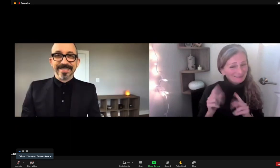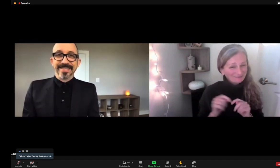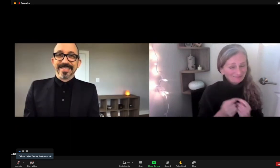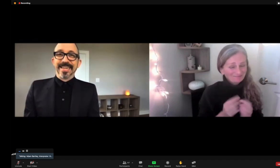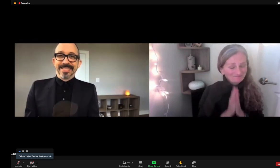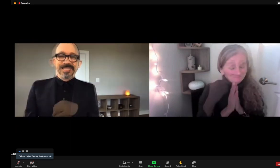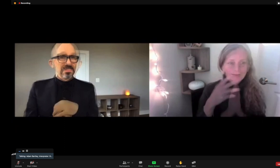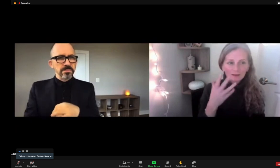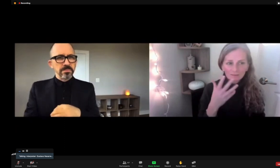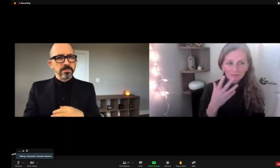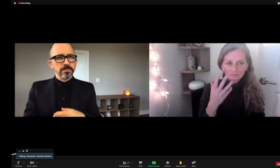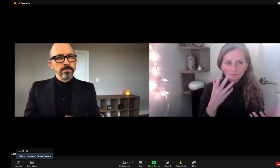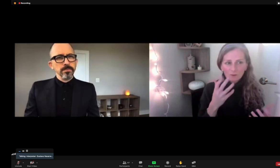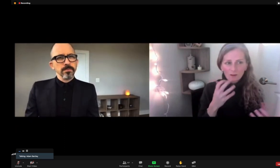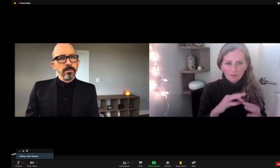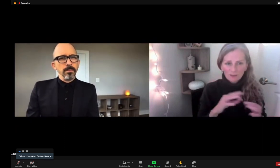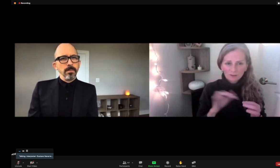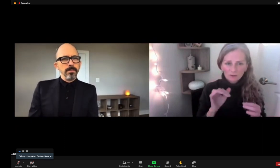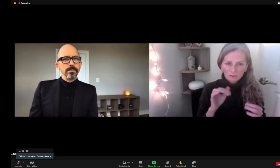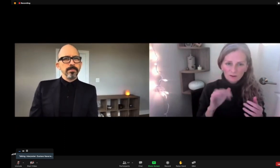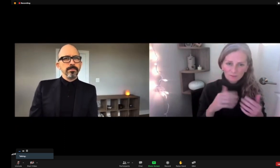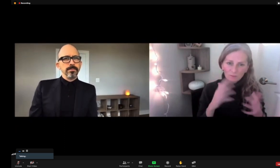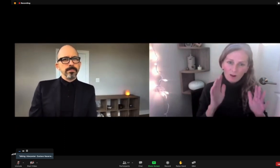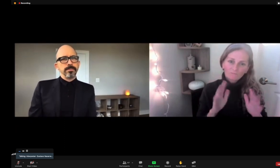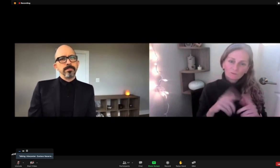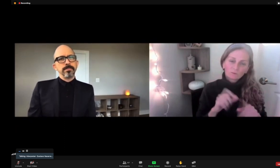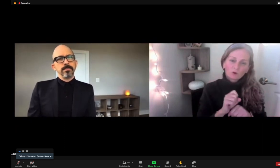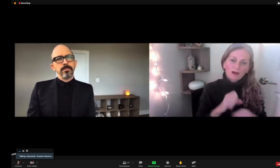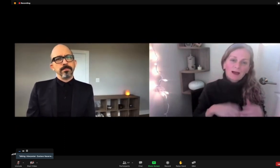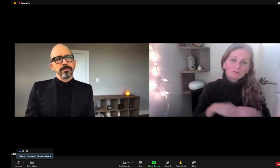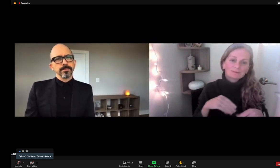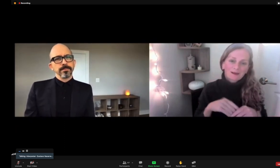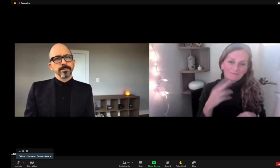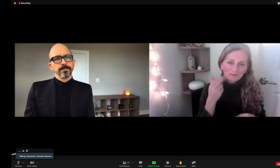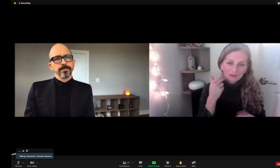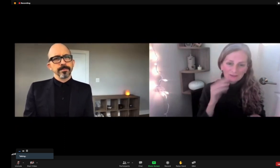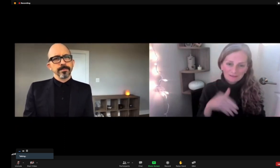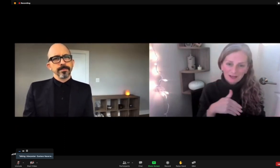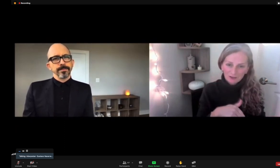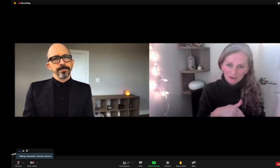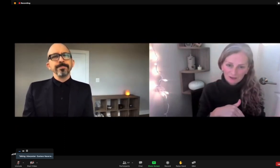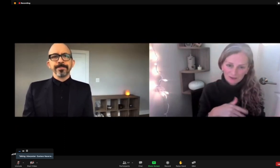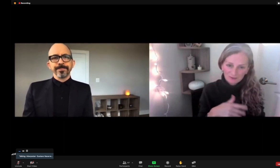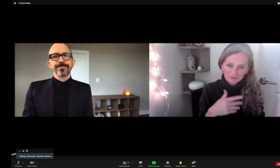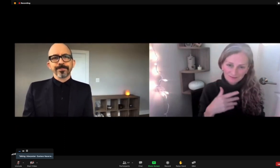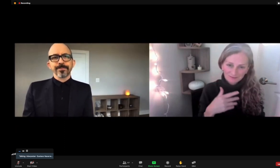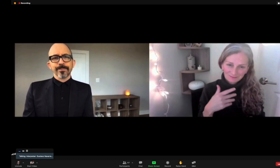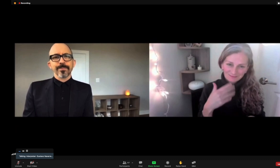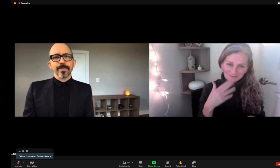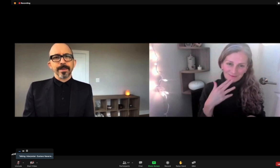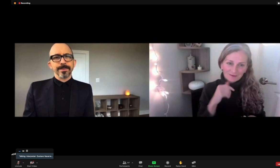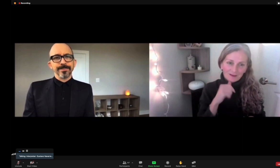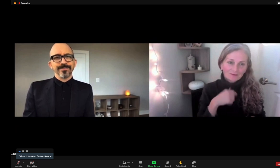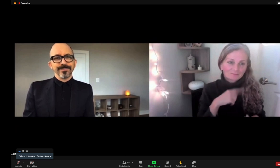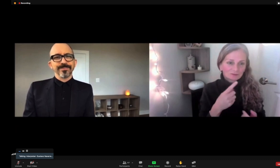Thank you so much. Yes. It was also a great experience being able to work outside of the Claire Center.